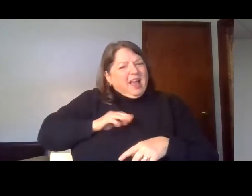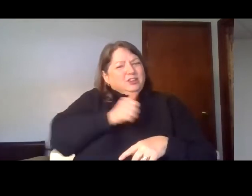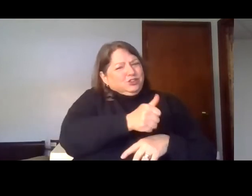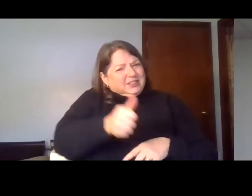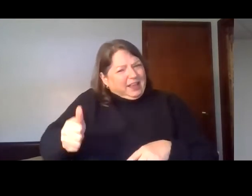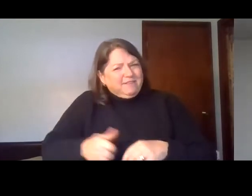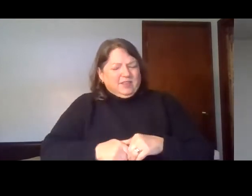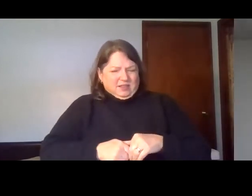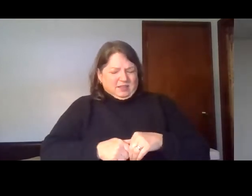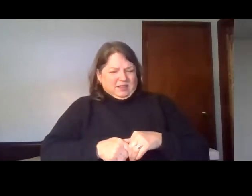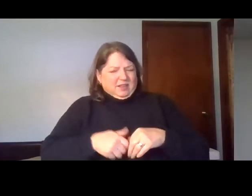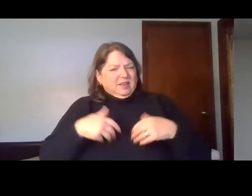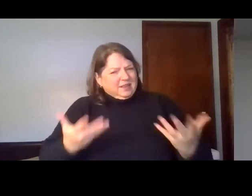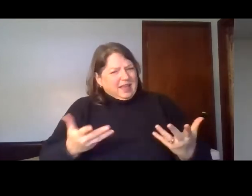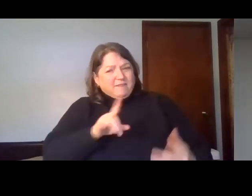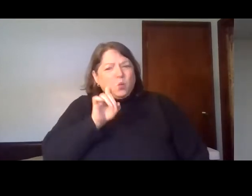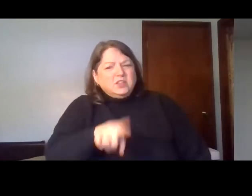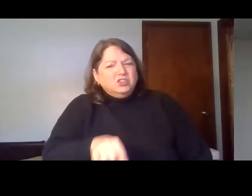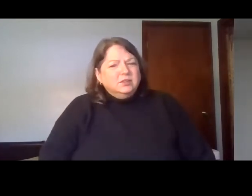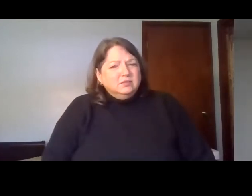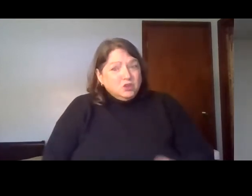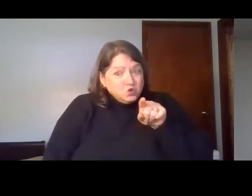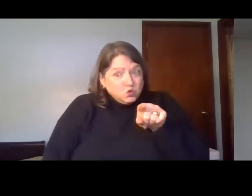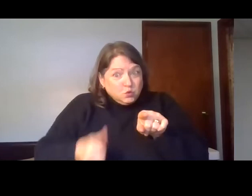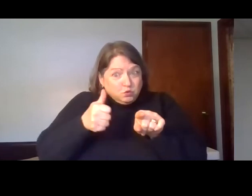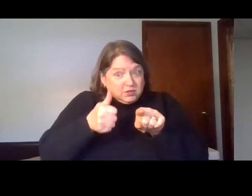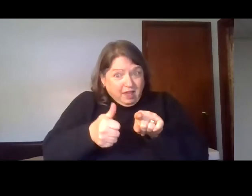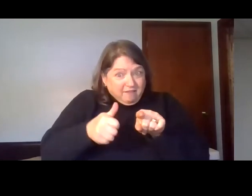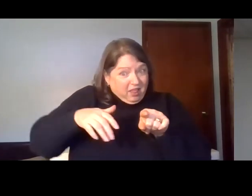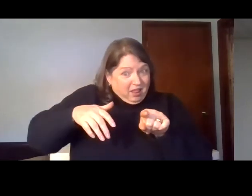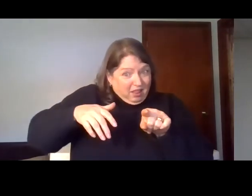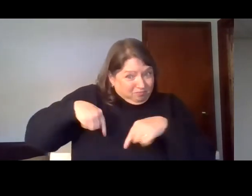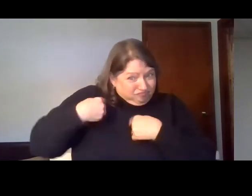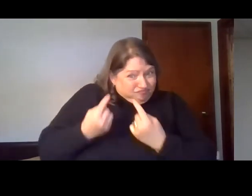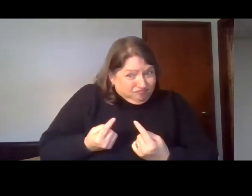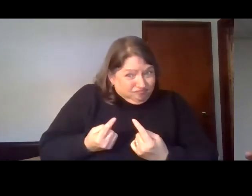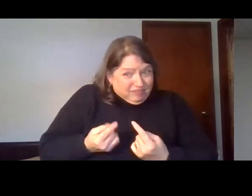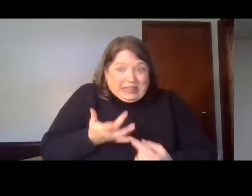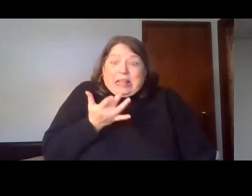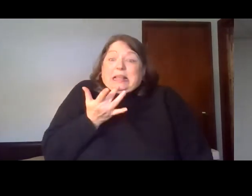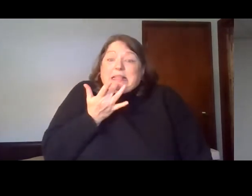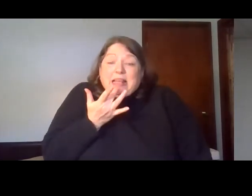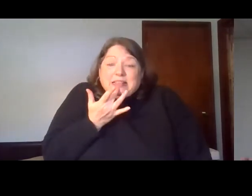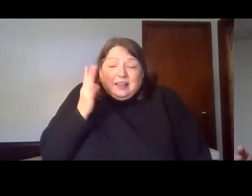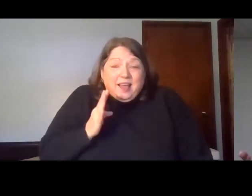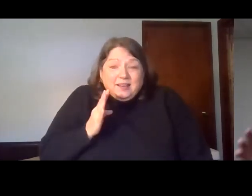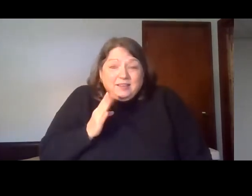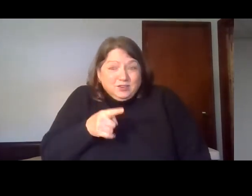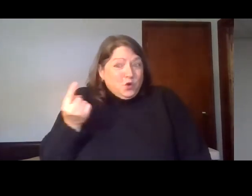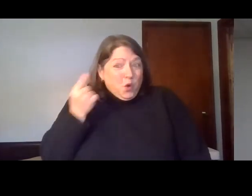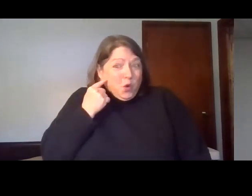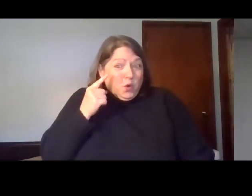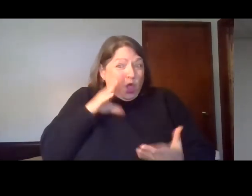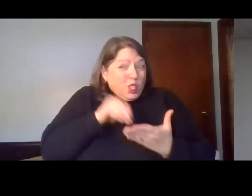And so my question to you is, have you tasted of the Lord? Have you heard about Jesus? Have you